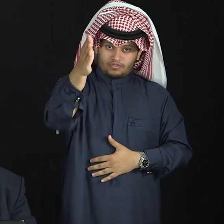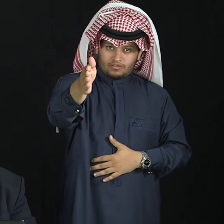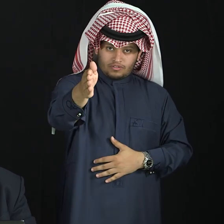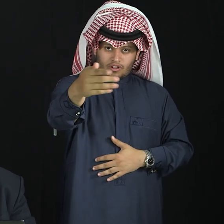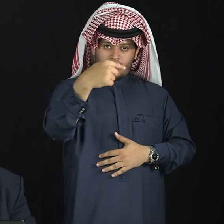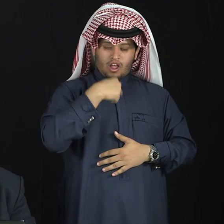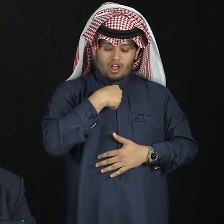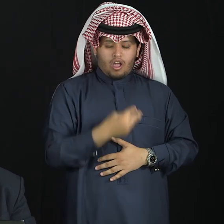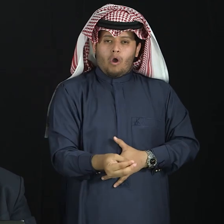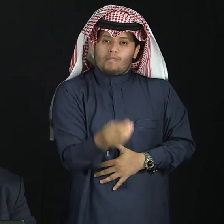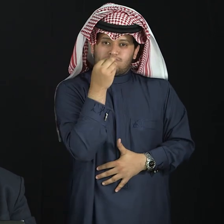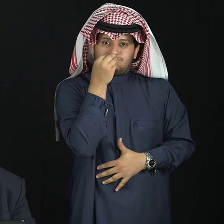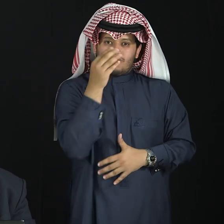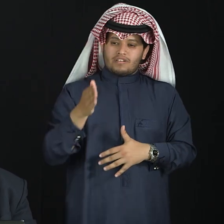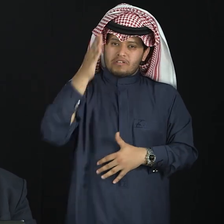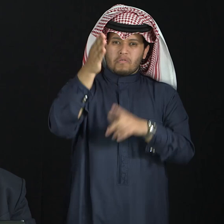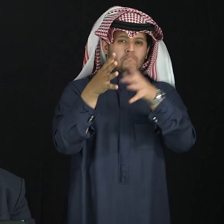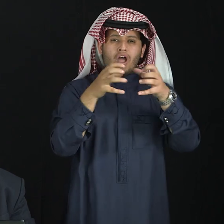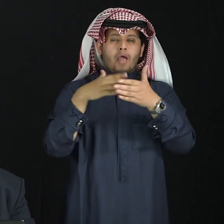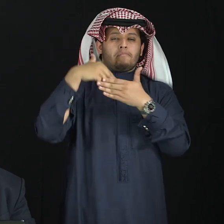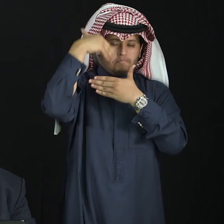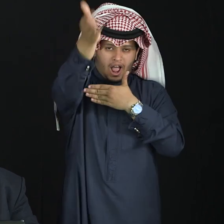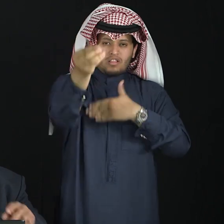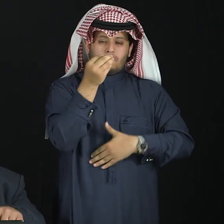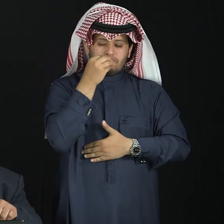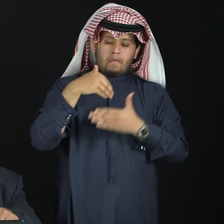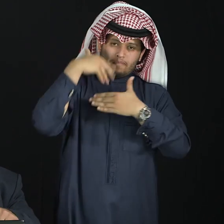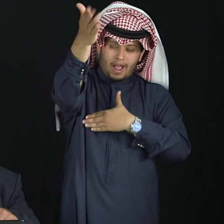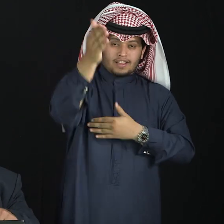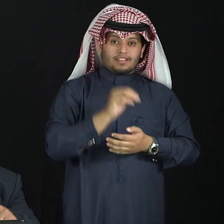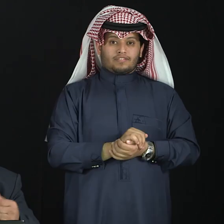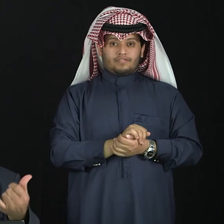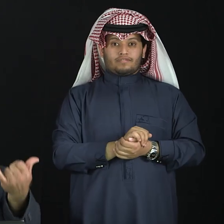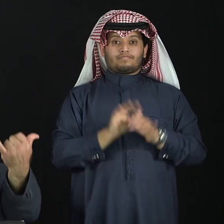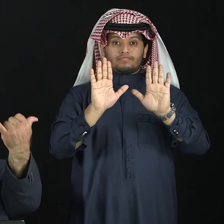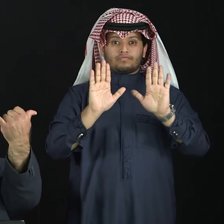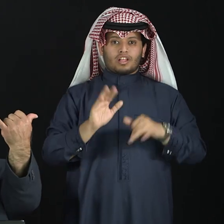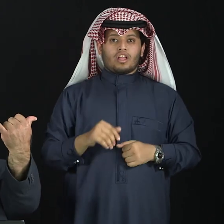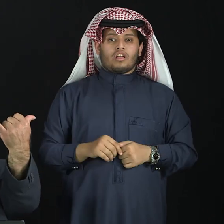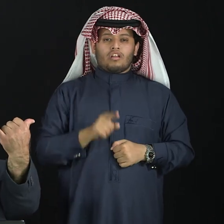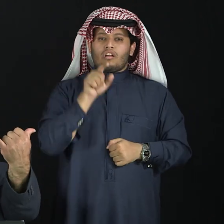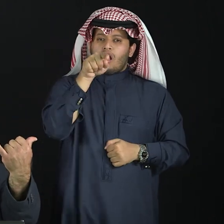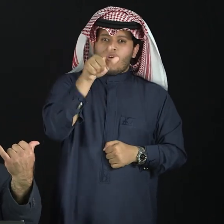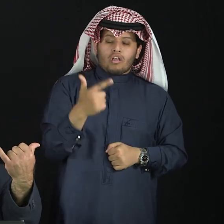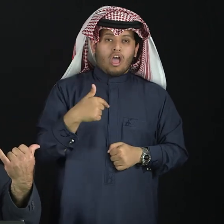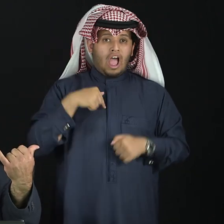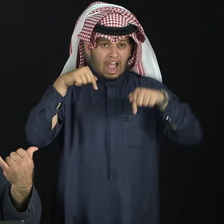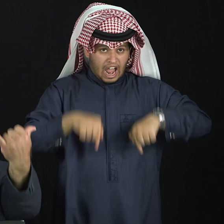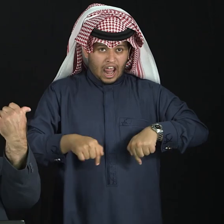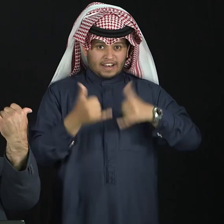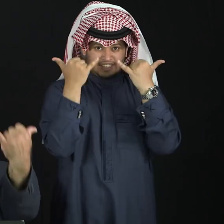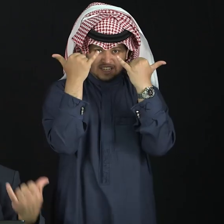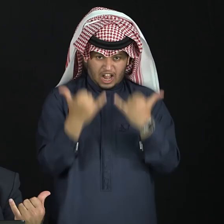Then, eat. It means I will eat. I am eating. So, eating now.